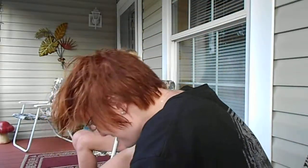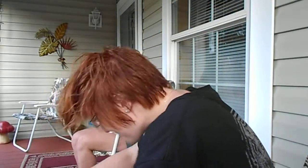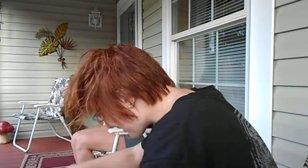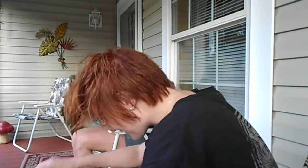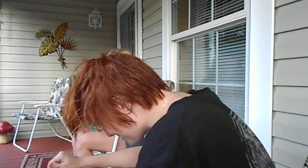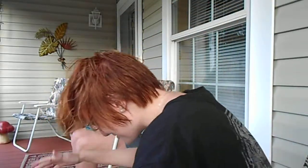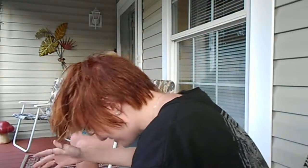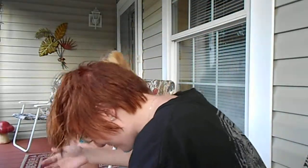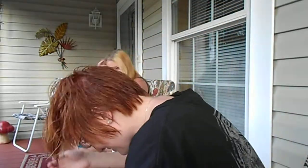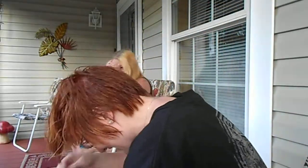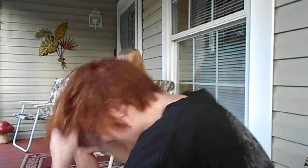What are you yodeling